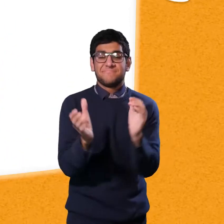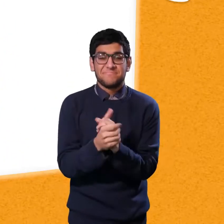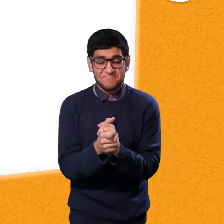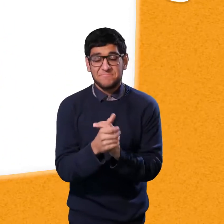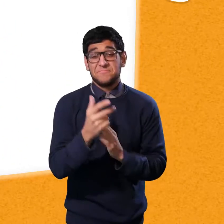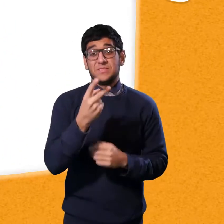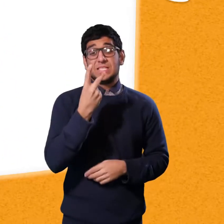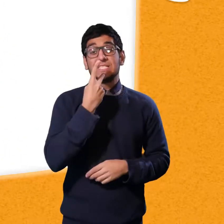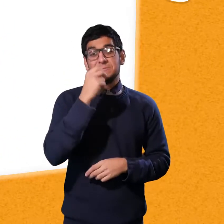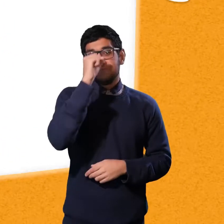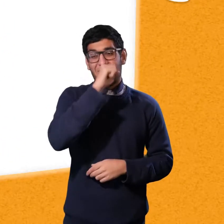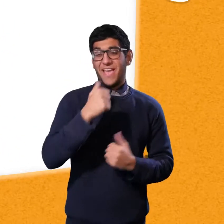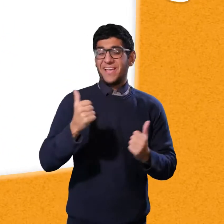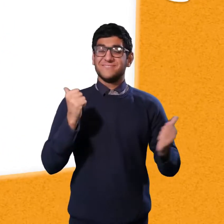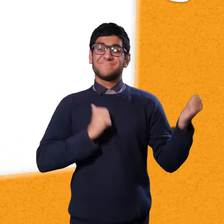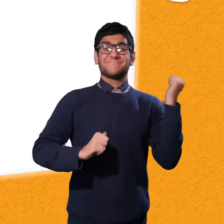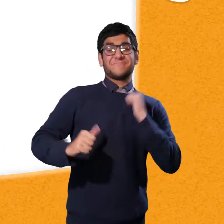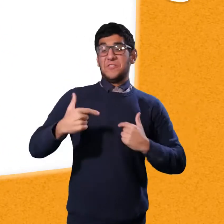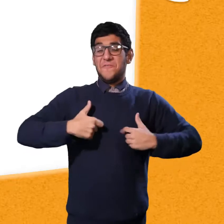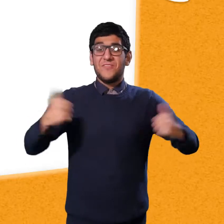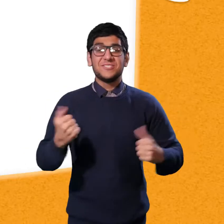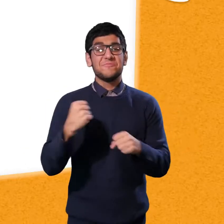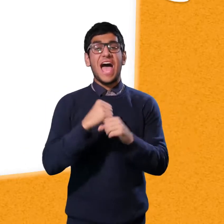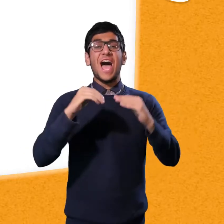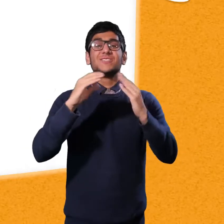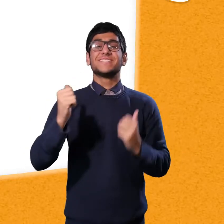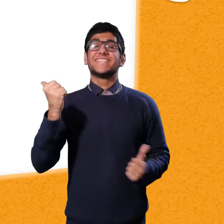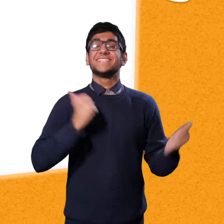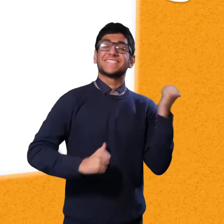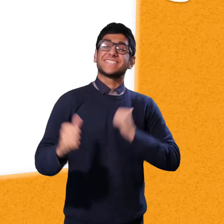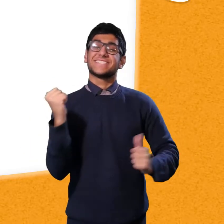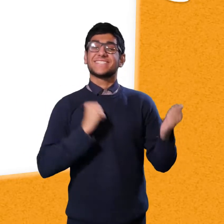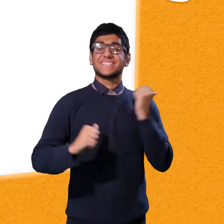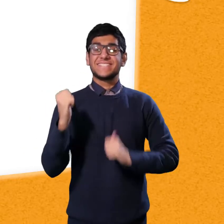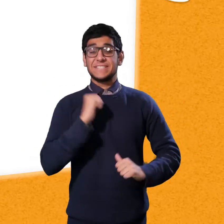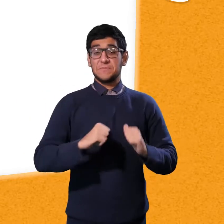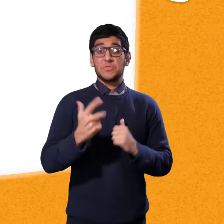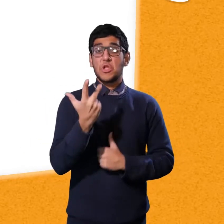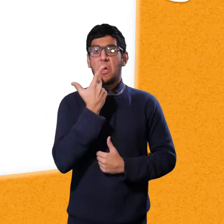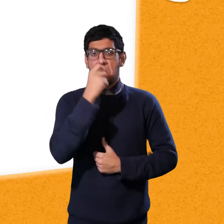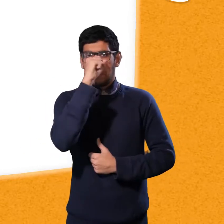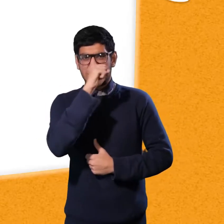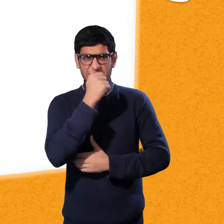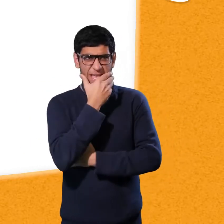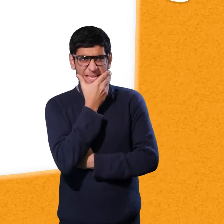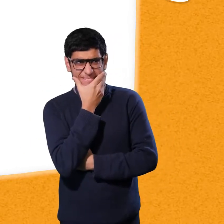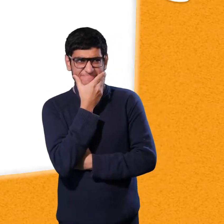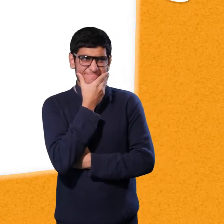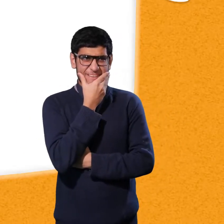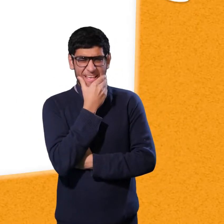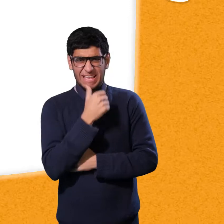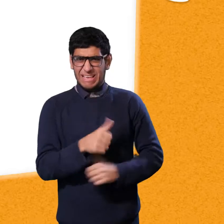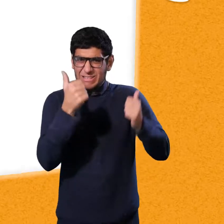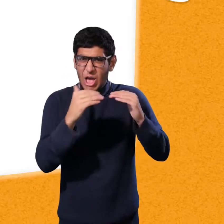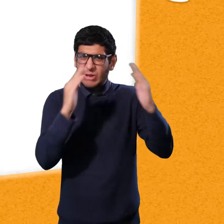he'd finished, he stood back and felt very proud of himself. I finished my house. And the third little